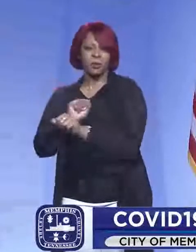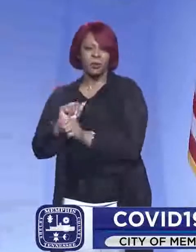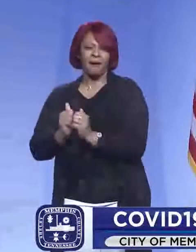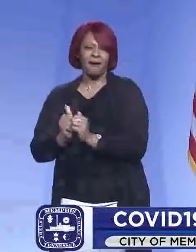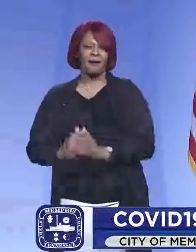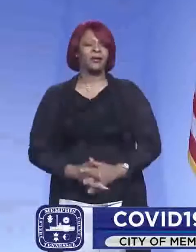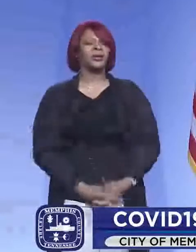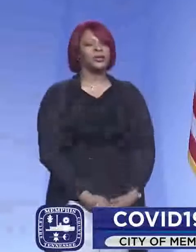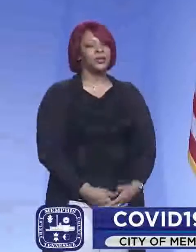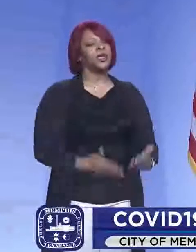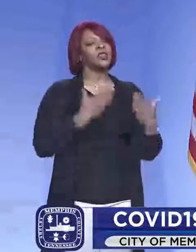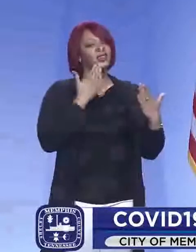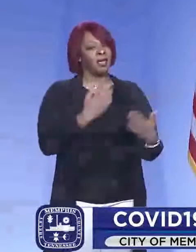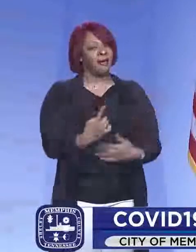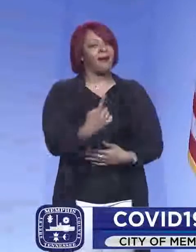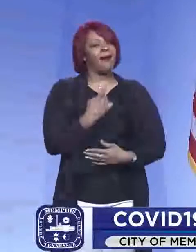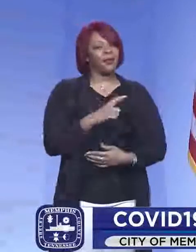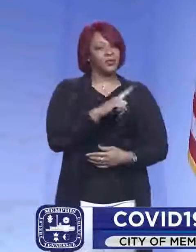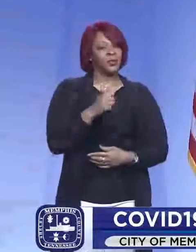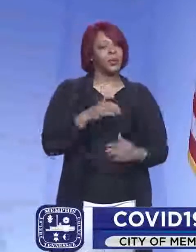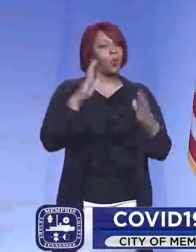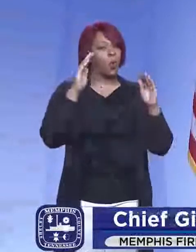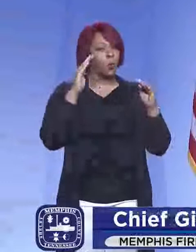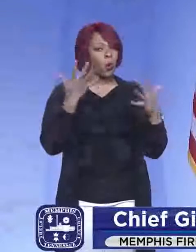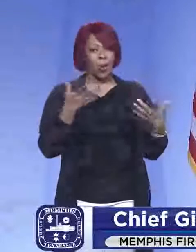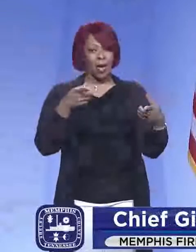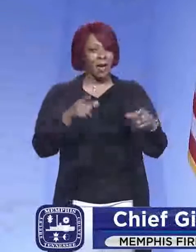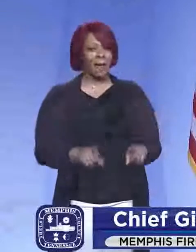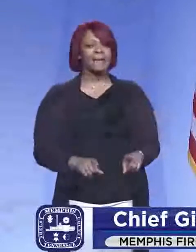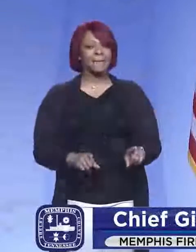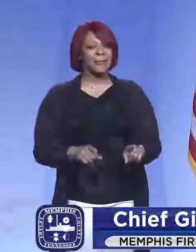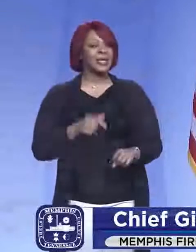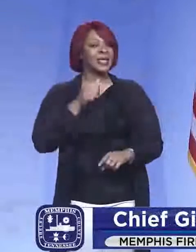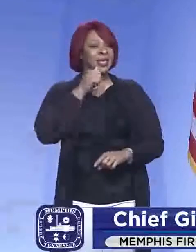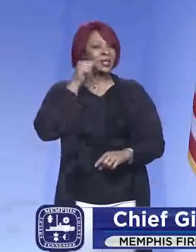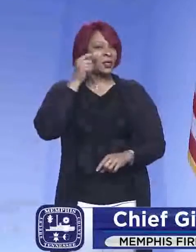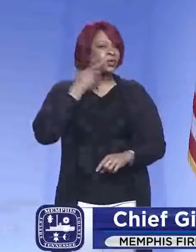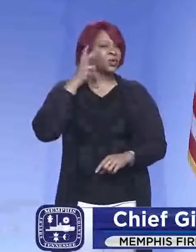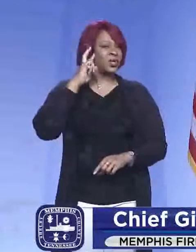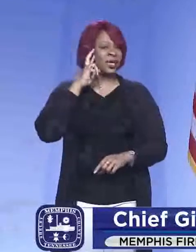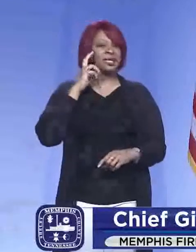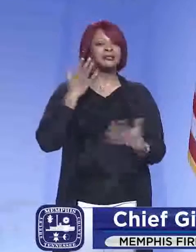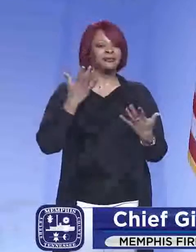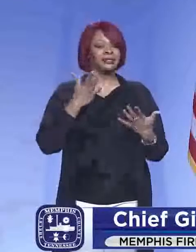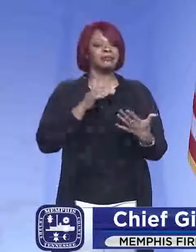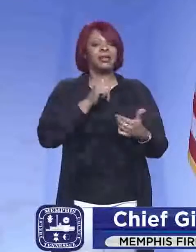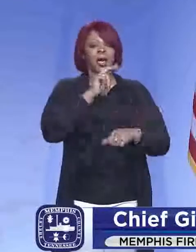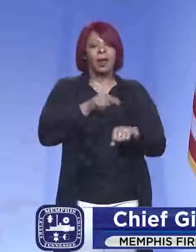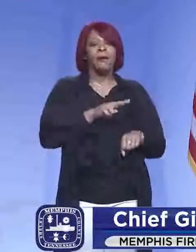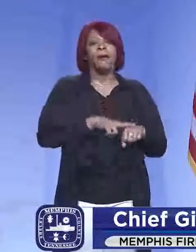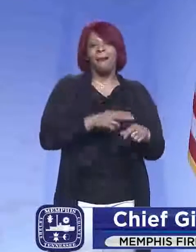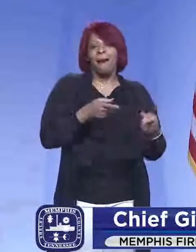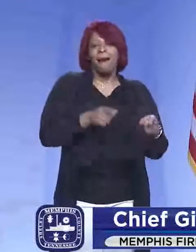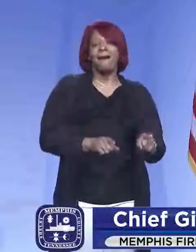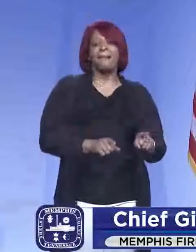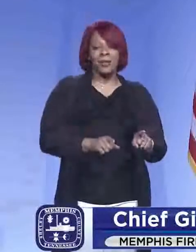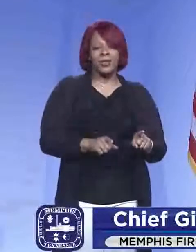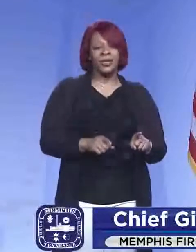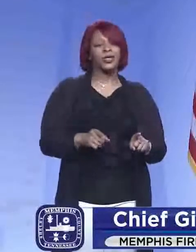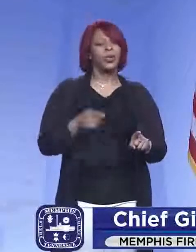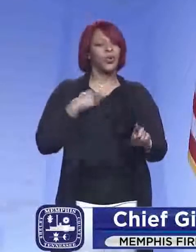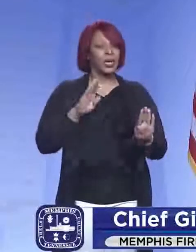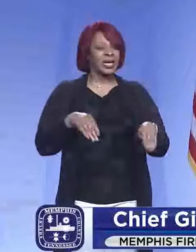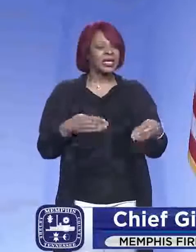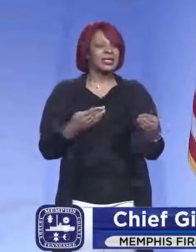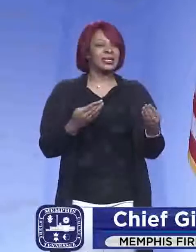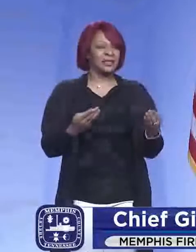Well, thanks for asking that question. So hopefully what happened a day before yesterday was an anomaly. Um, as you know, we were, we, you know, we were given